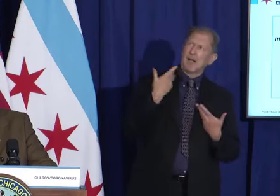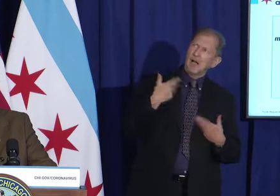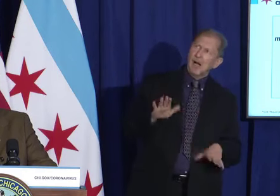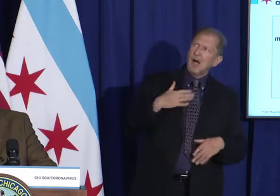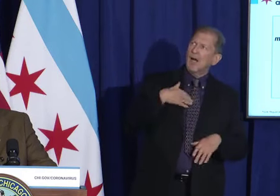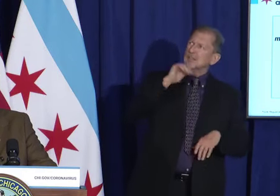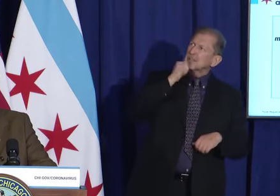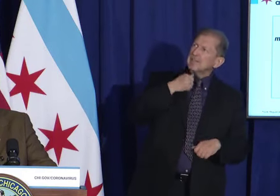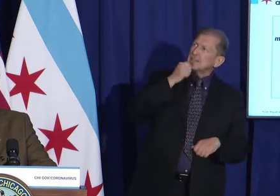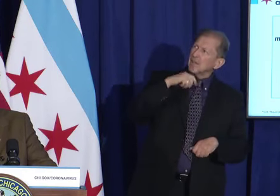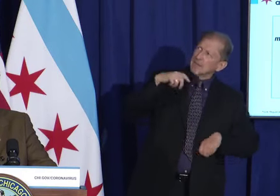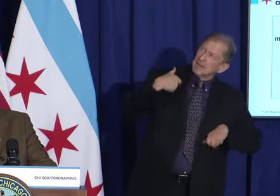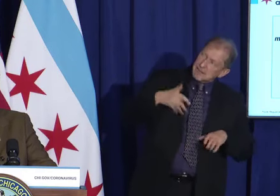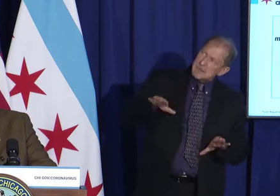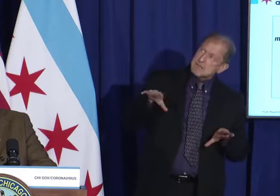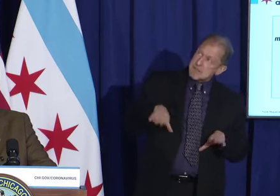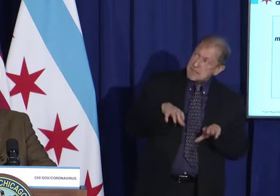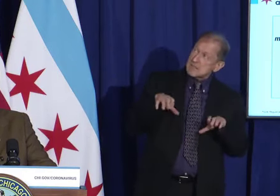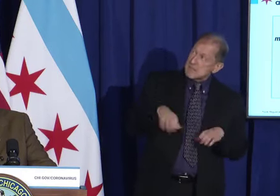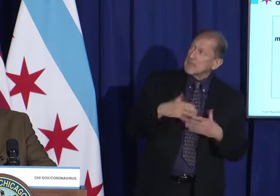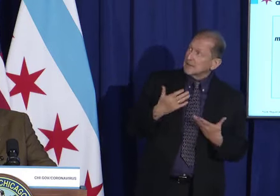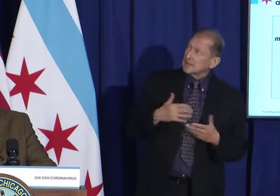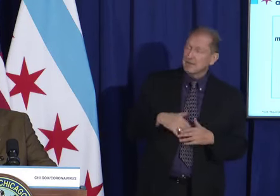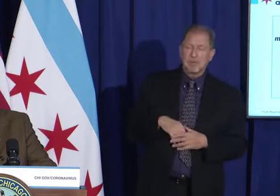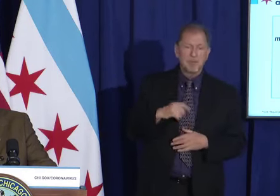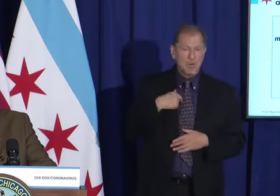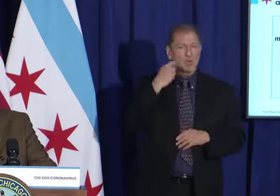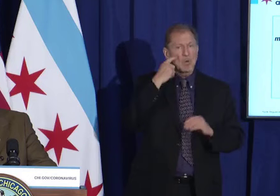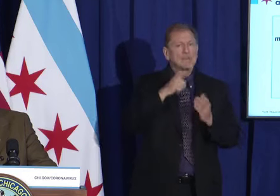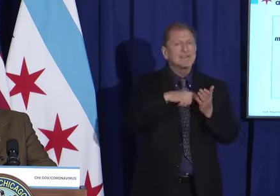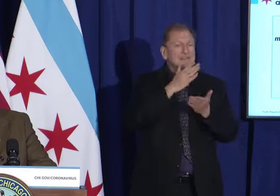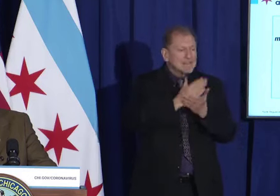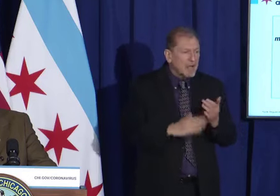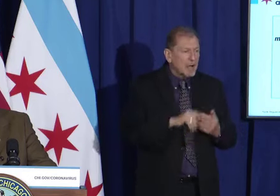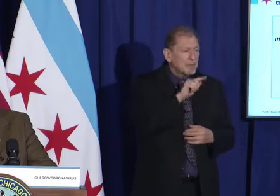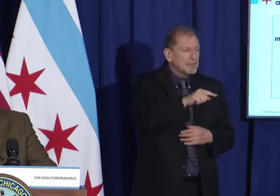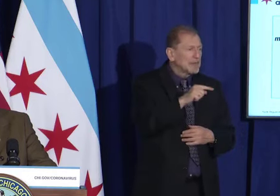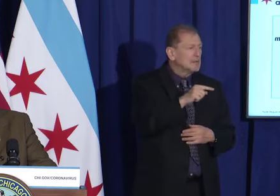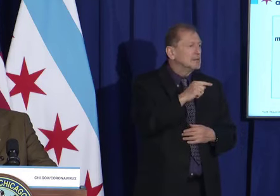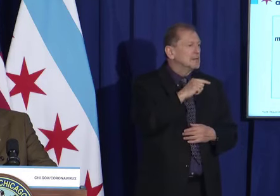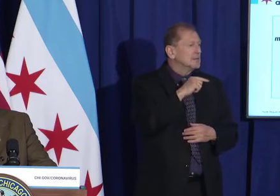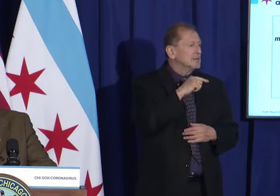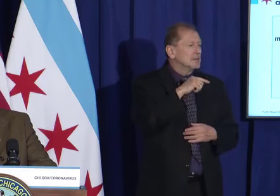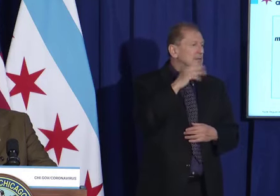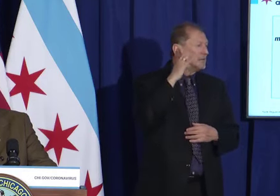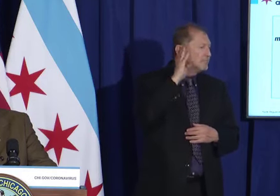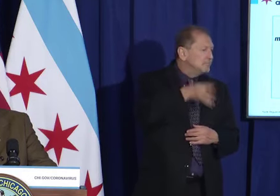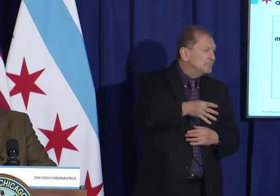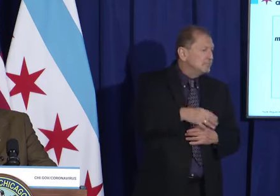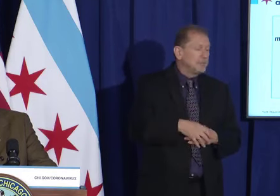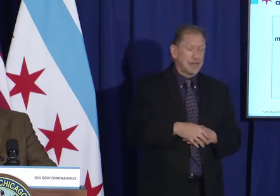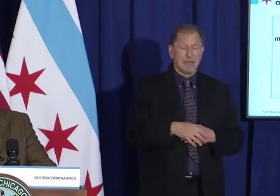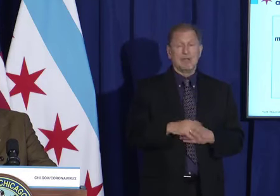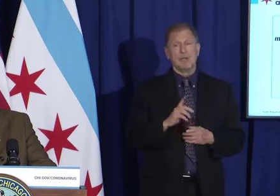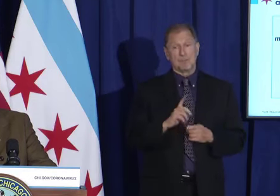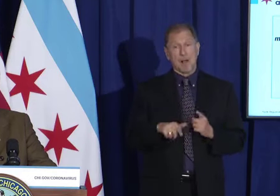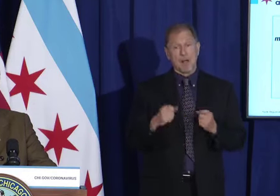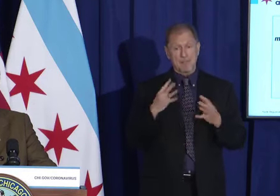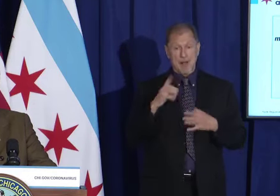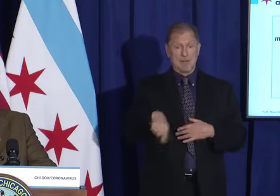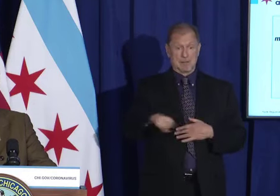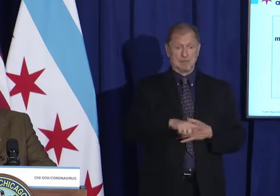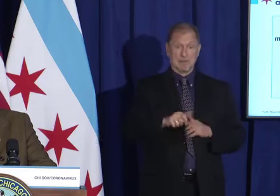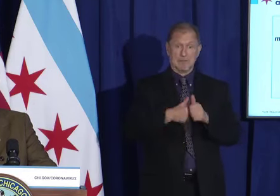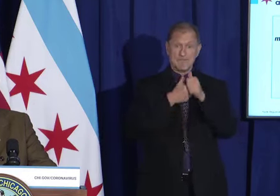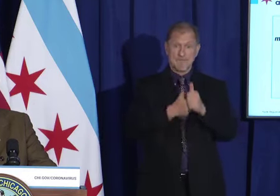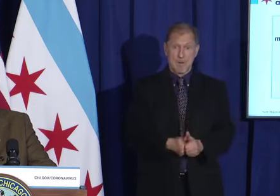But despite the surge we're currently experiencing, I have been very proud over the course of these last months with